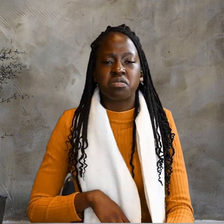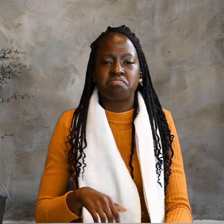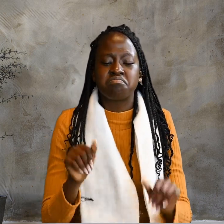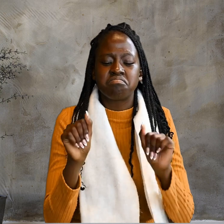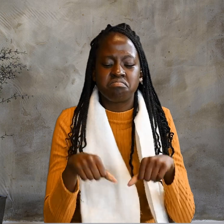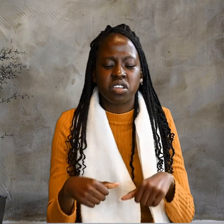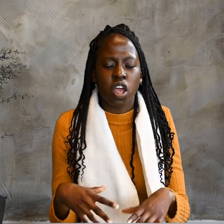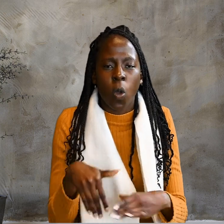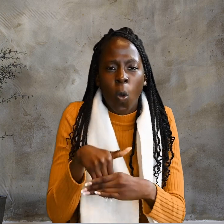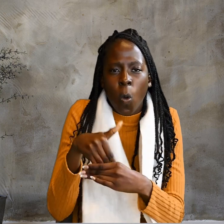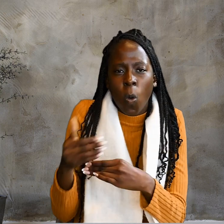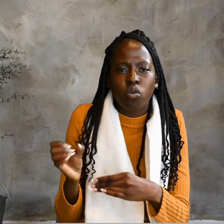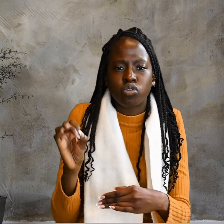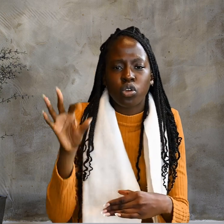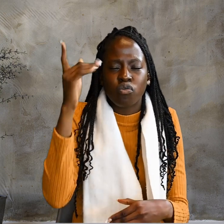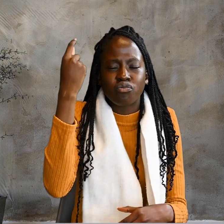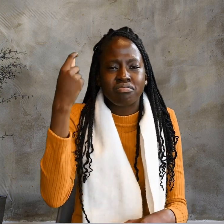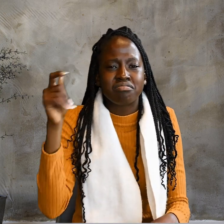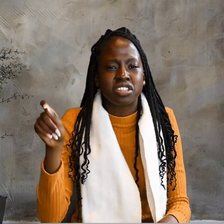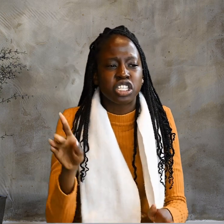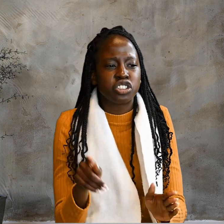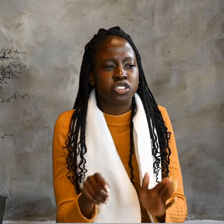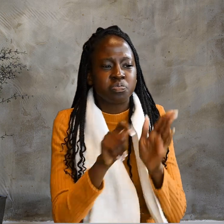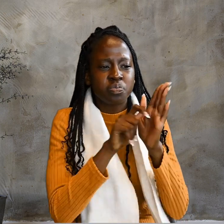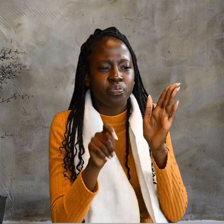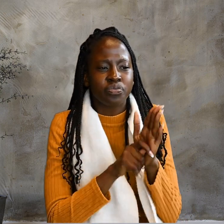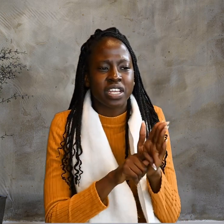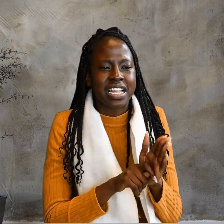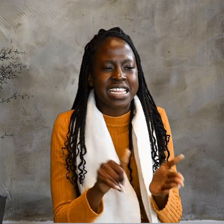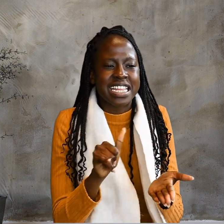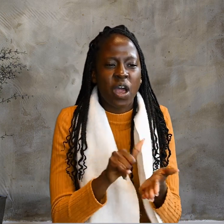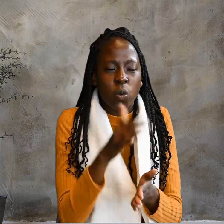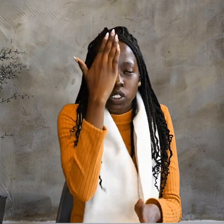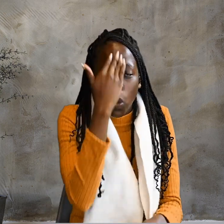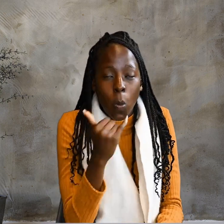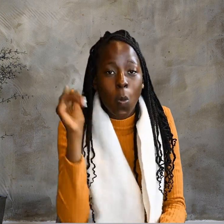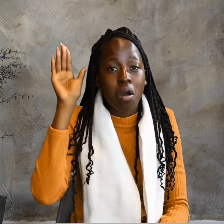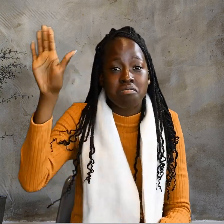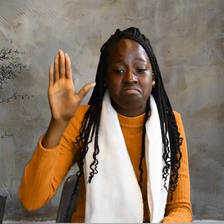That was why his parents said, He is of age. Ask him.